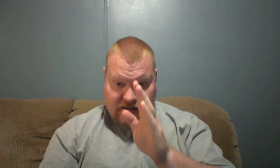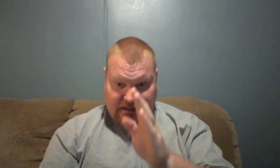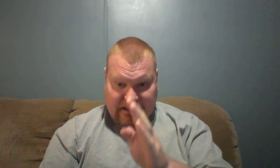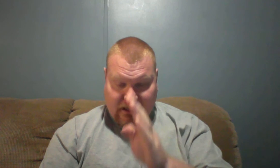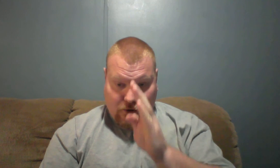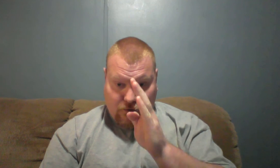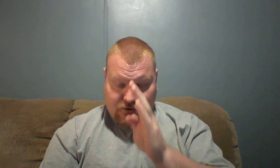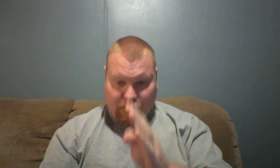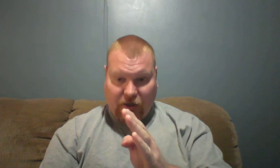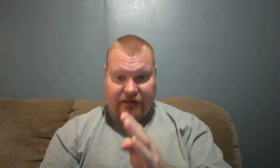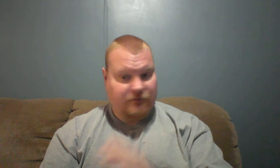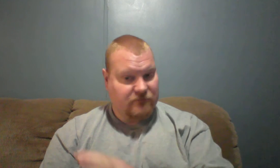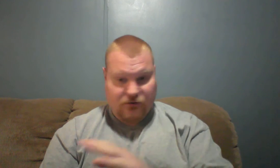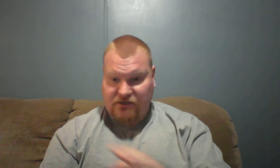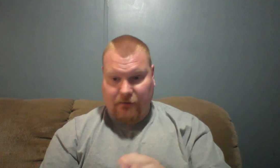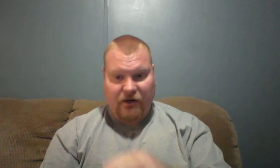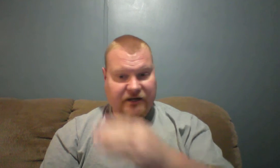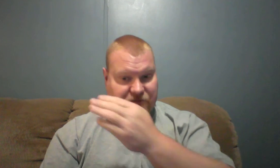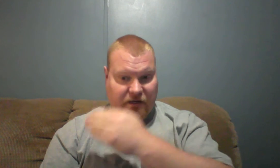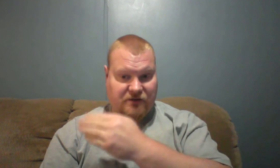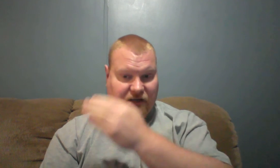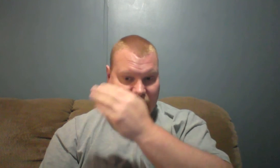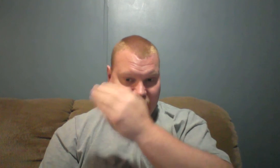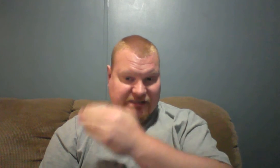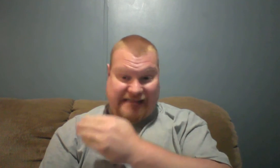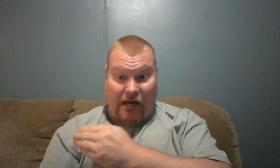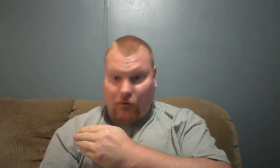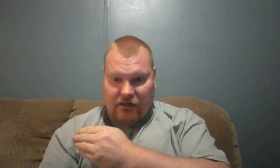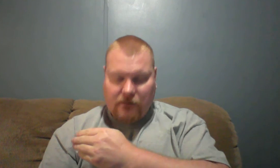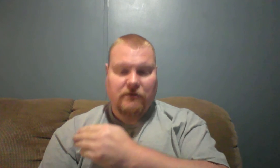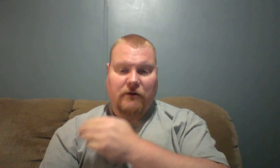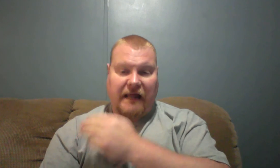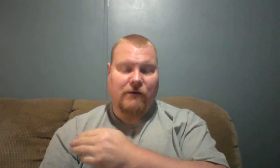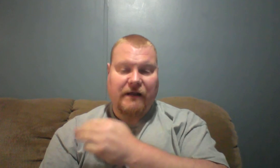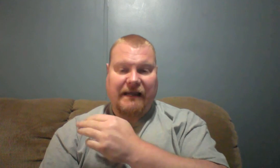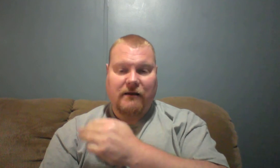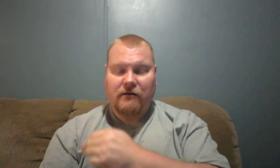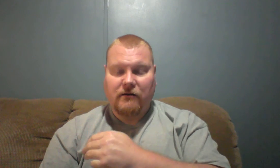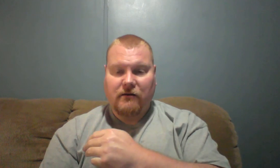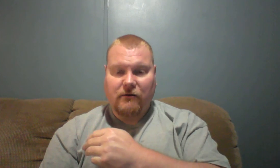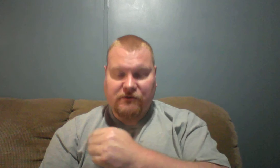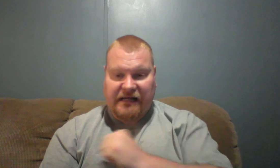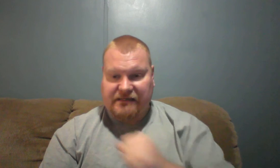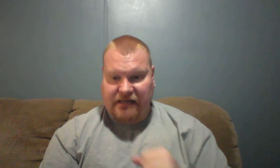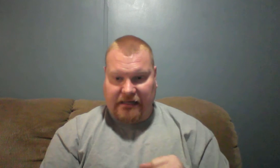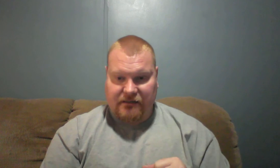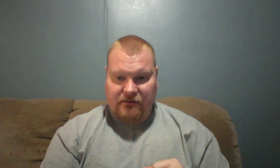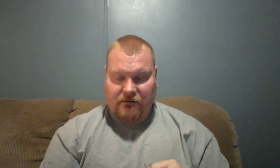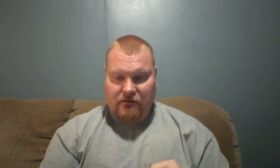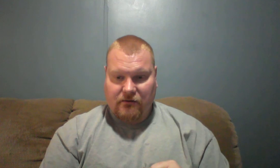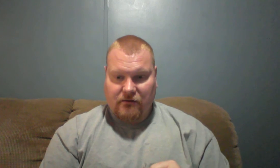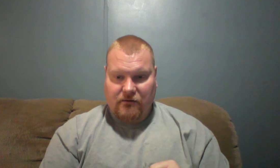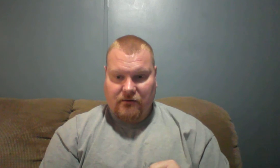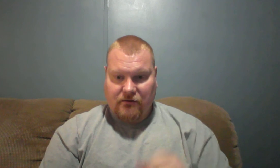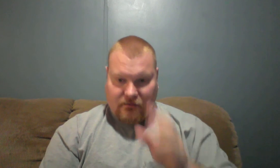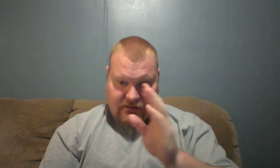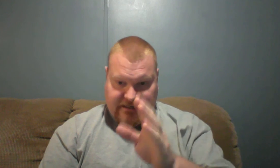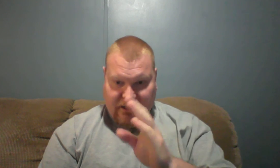continue to pray don't stop praying because Samhain or Halloween was last night continue to